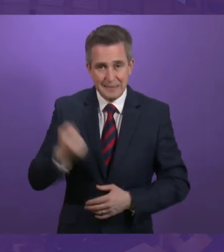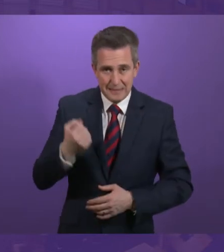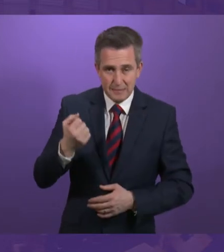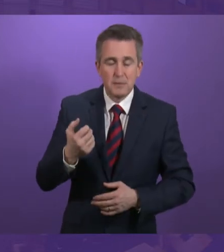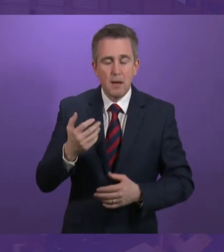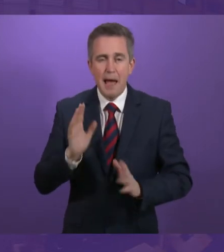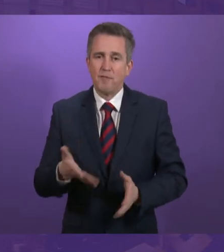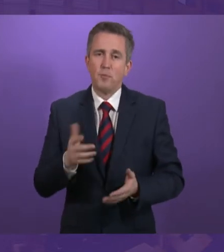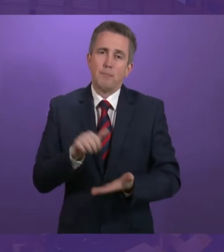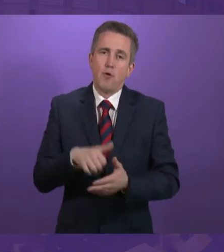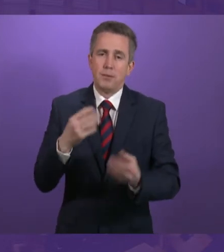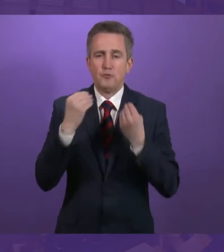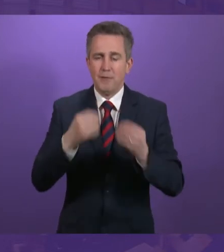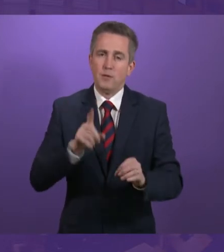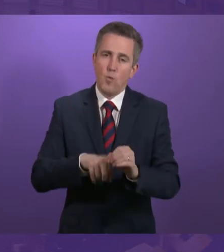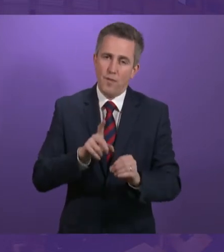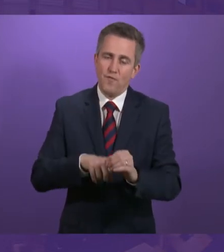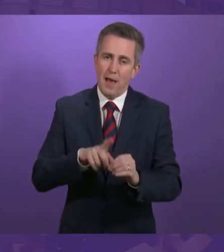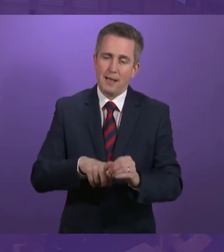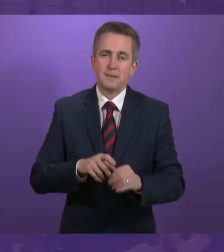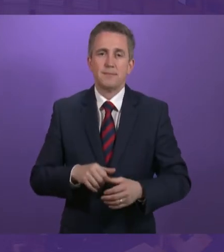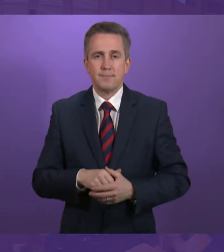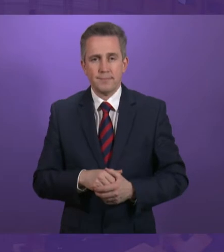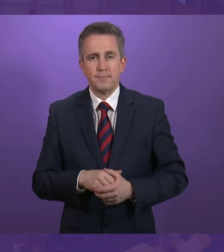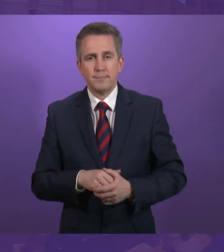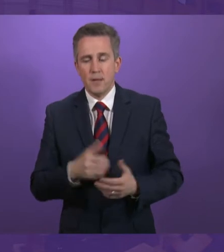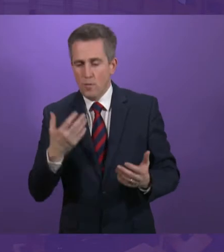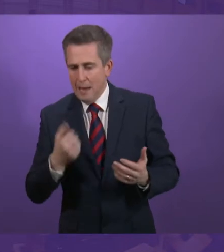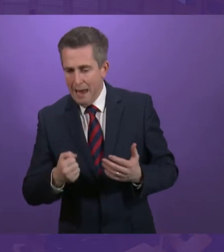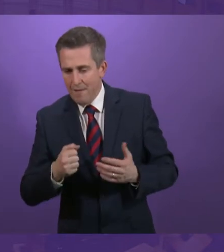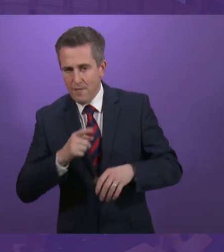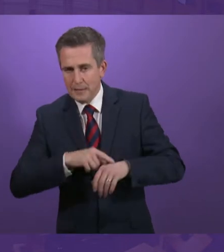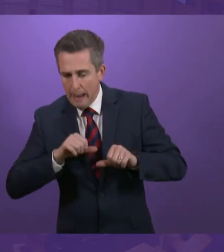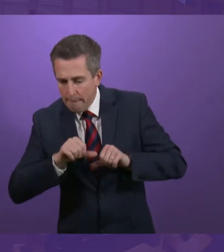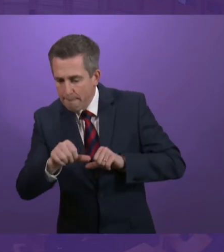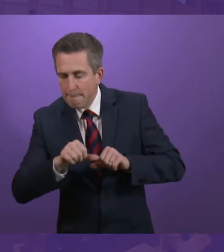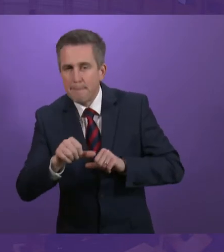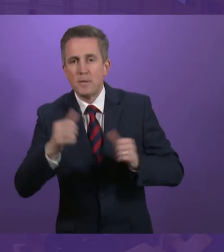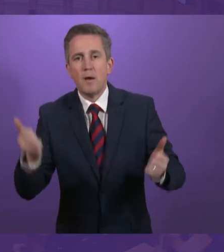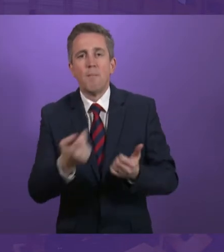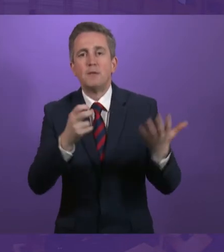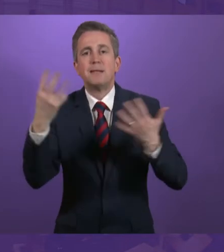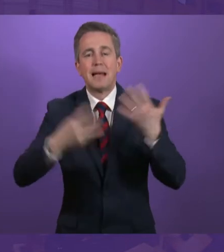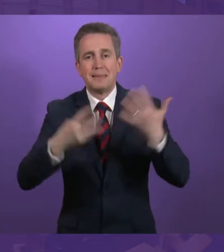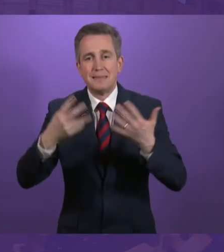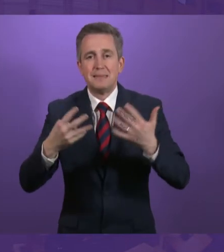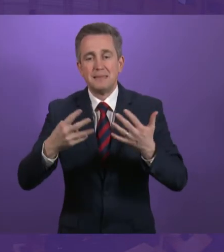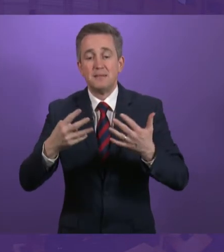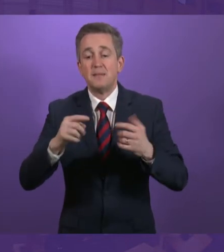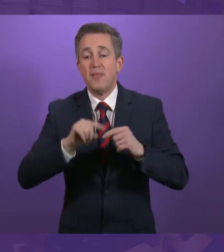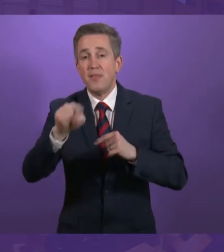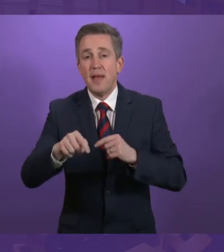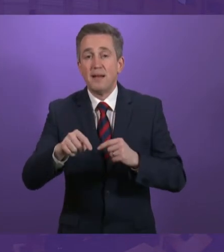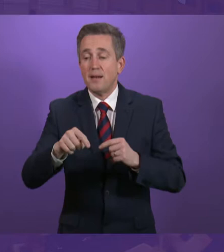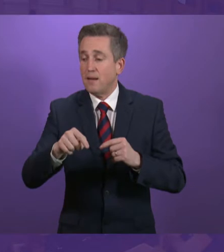qualified. In parallel we'll pursue our ambitious timetable for 2019. By the end of this year just 18 months from